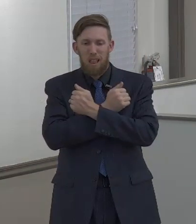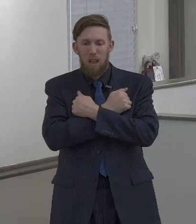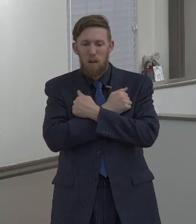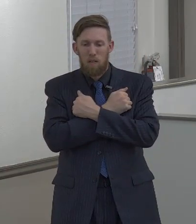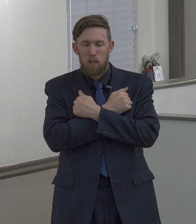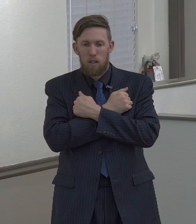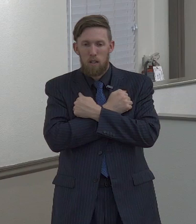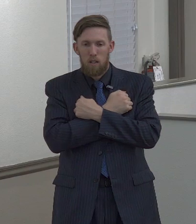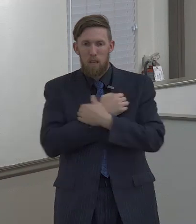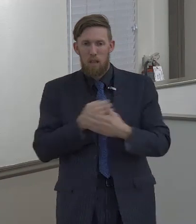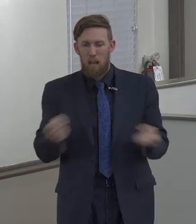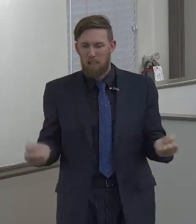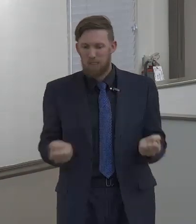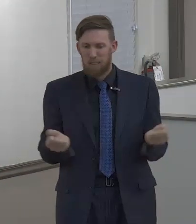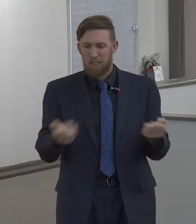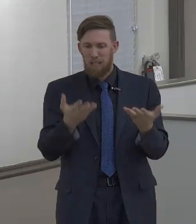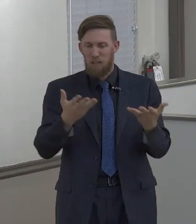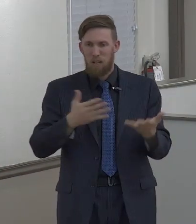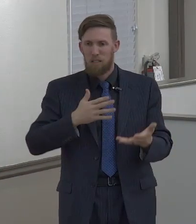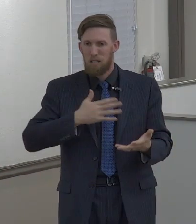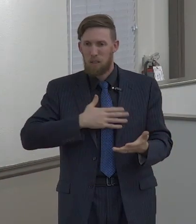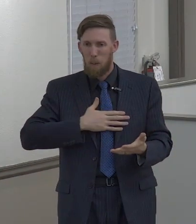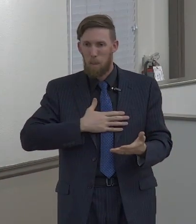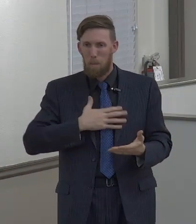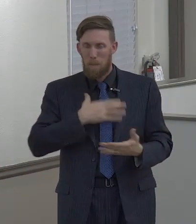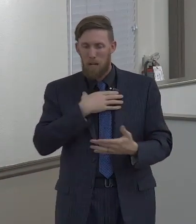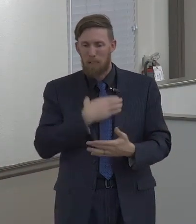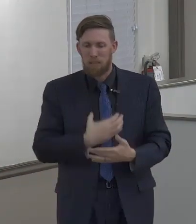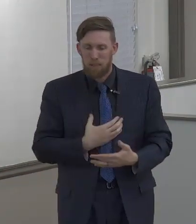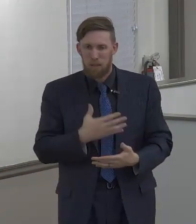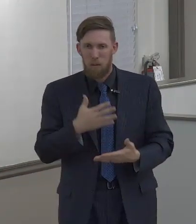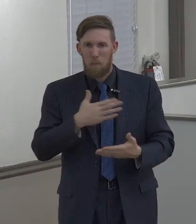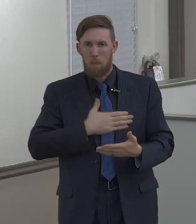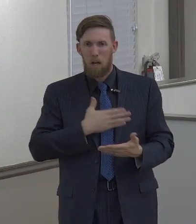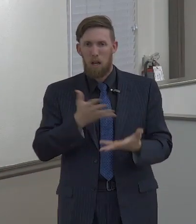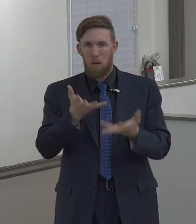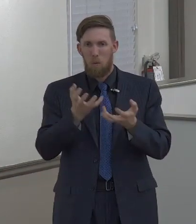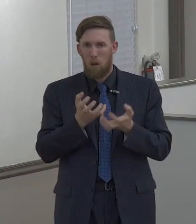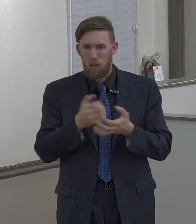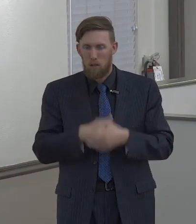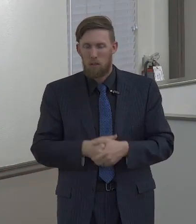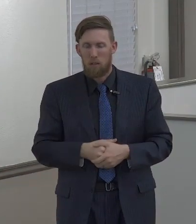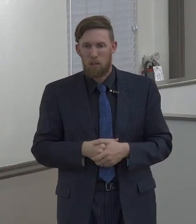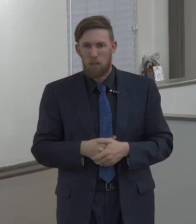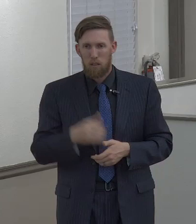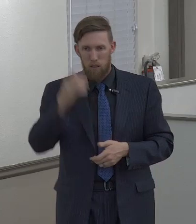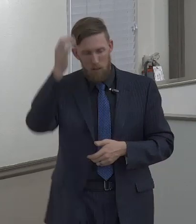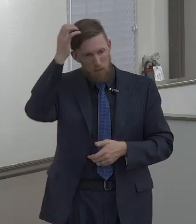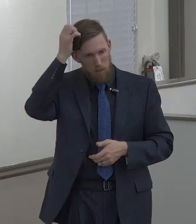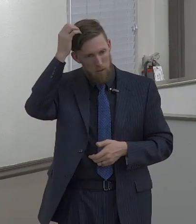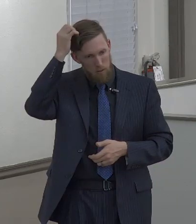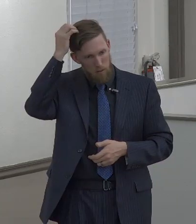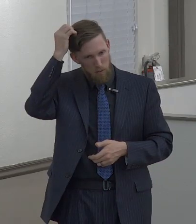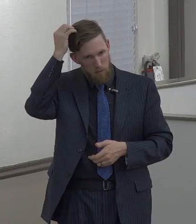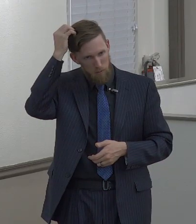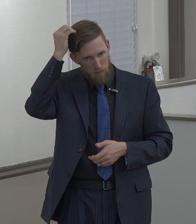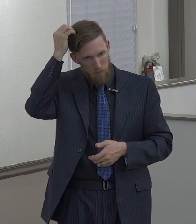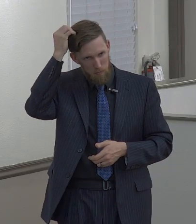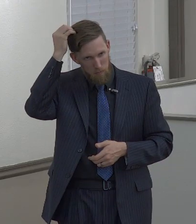-sacrificing love. That is what charity is. Giving oneself for the benefit of another.